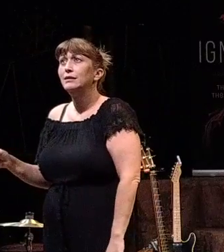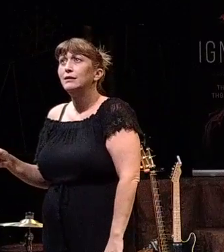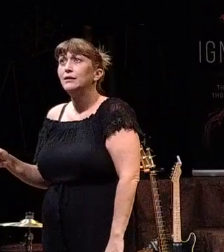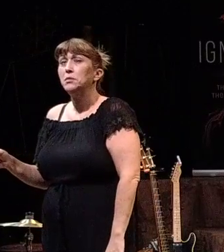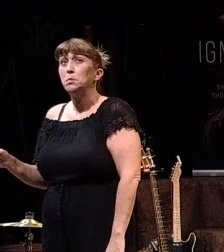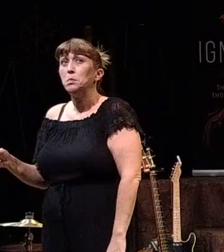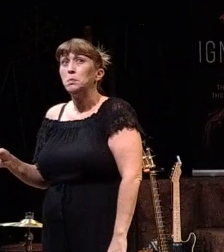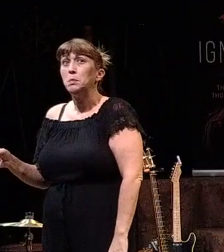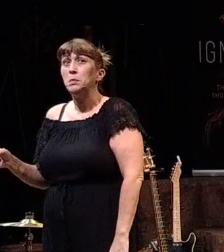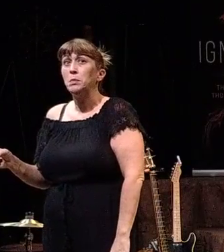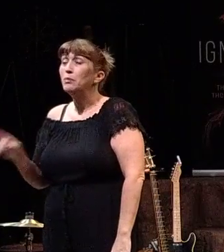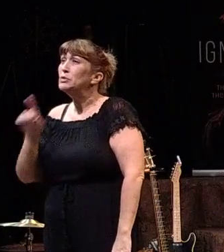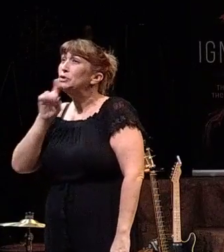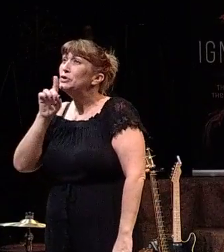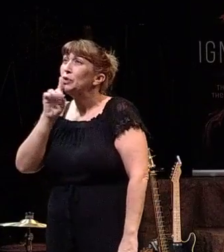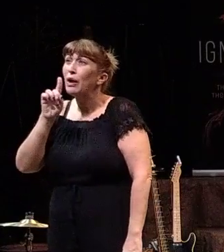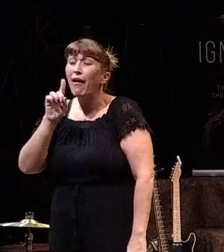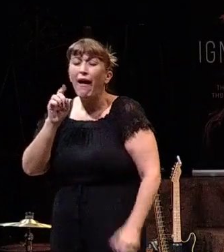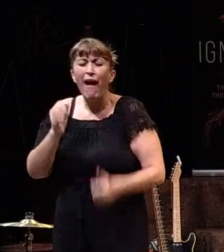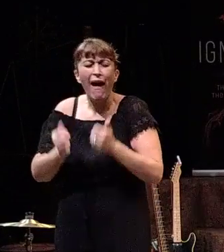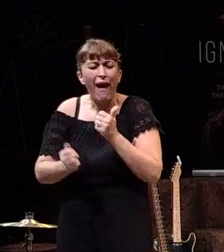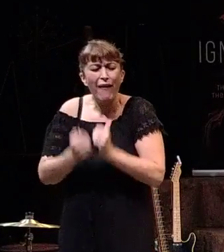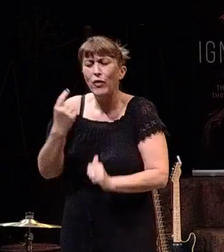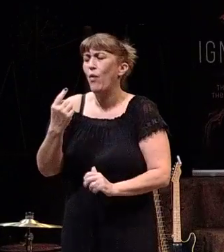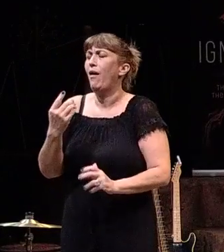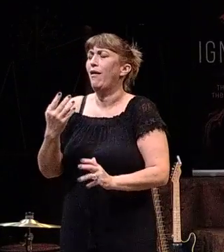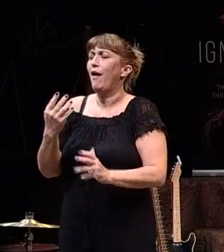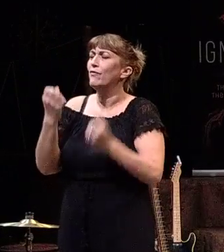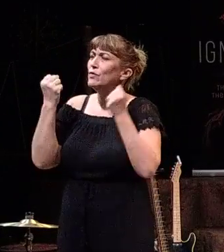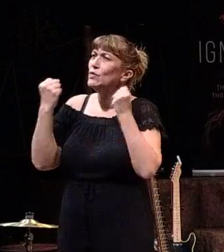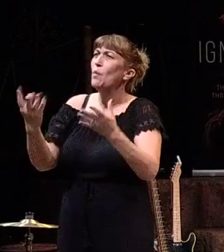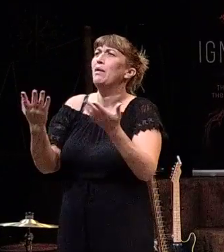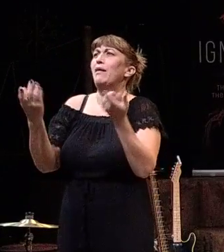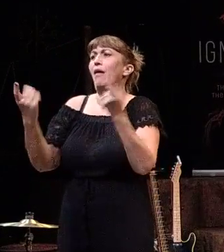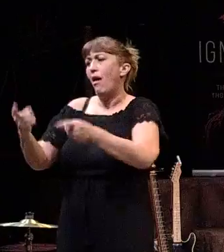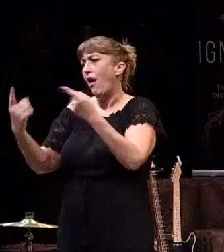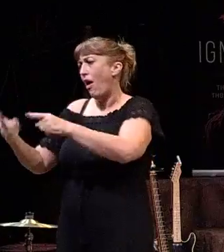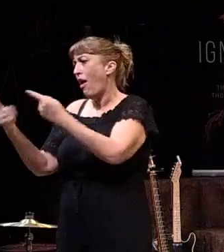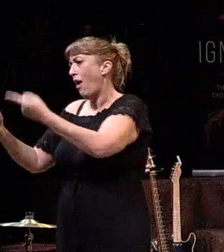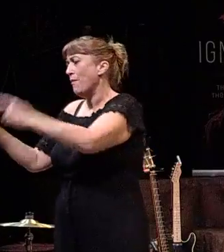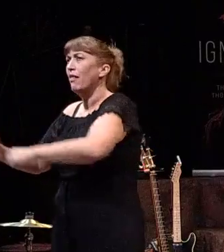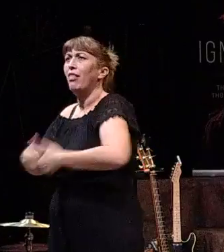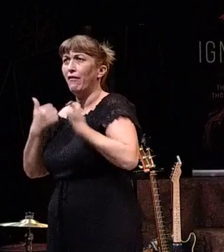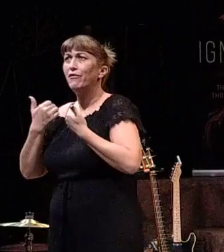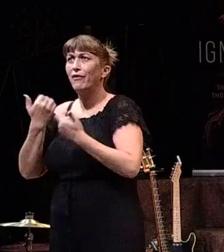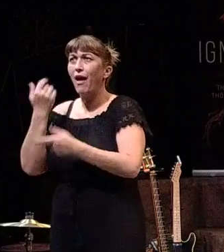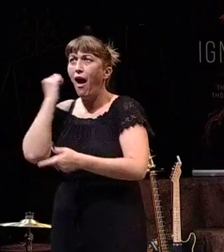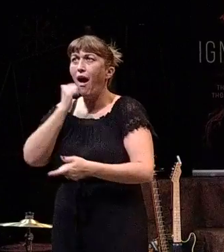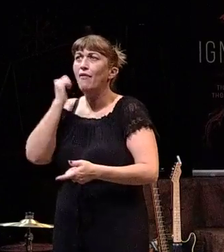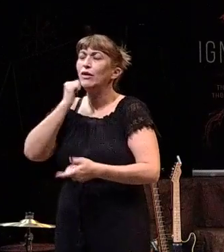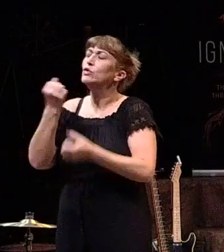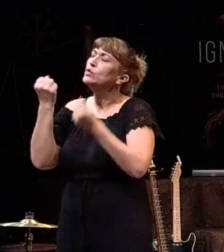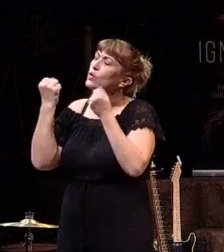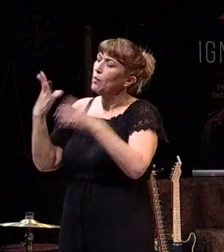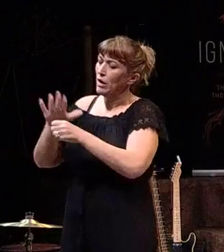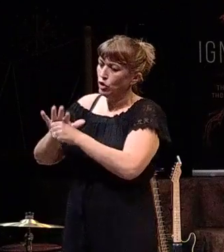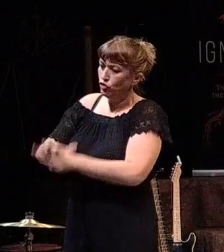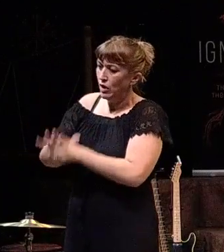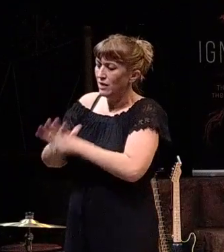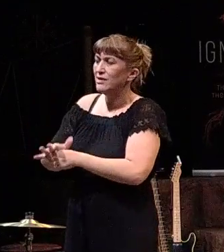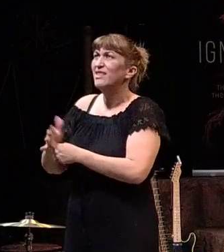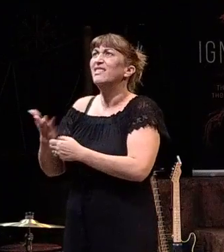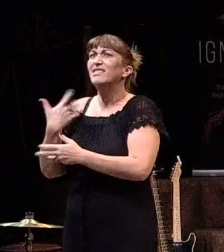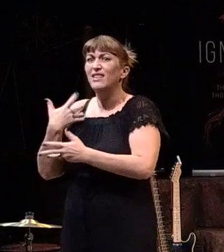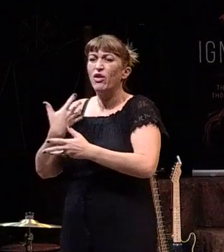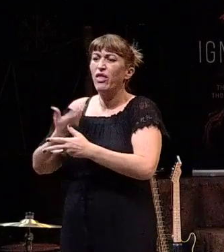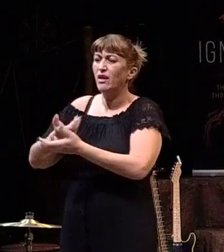I'm sure everyone, myself included, we have so many things going on in our lives. We have so many stresses, things that are pulling at